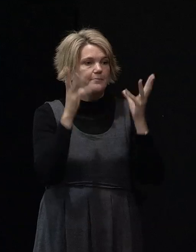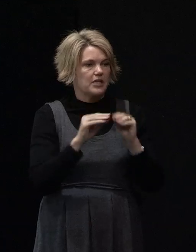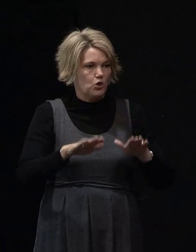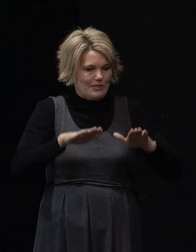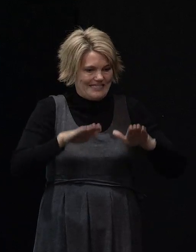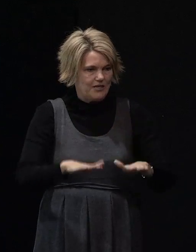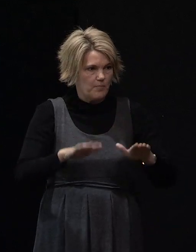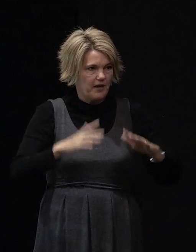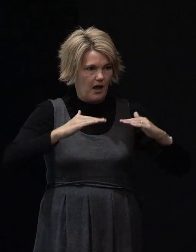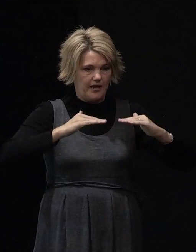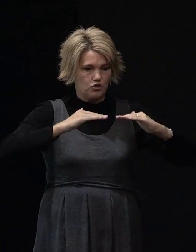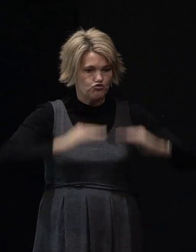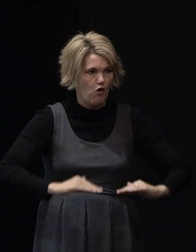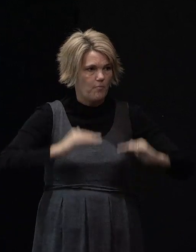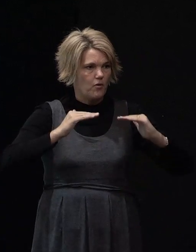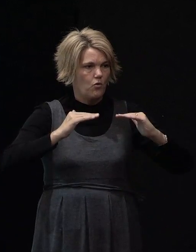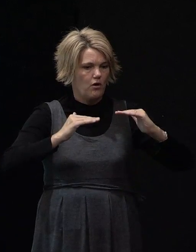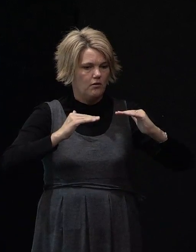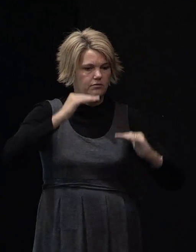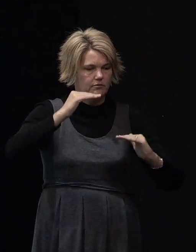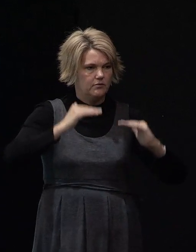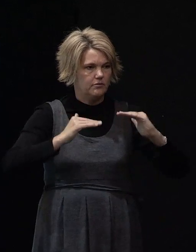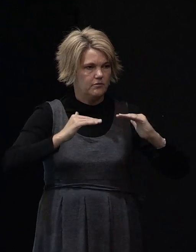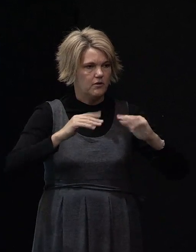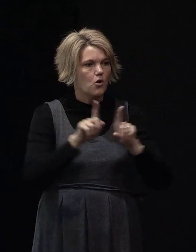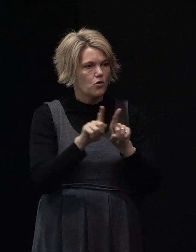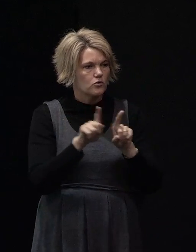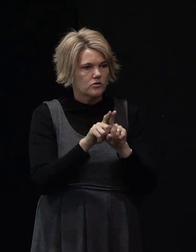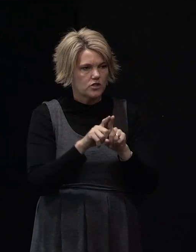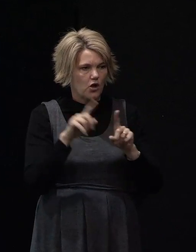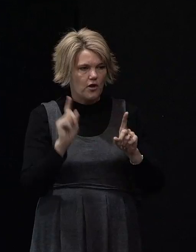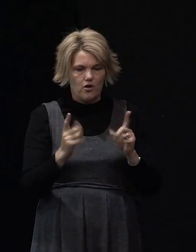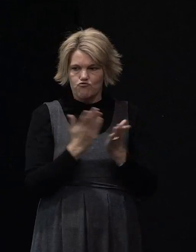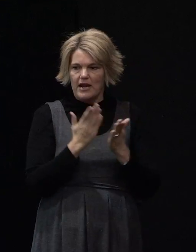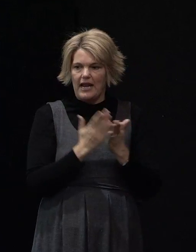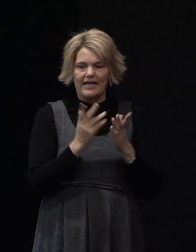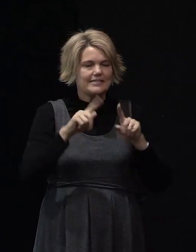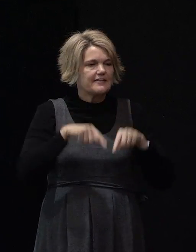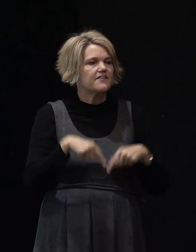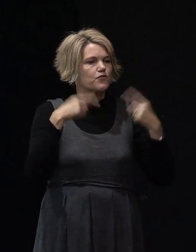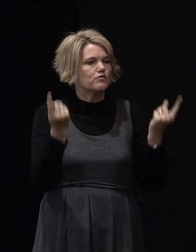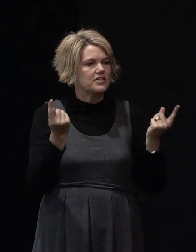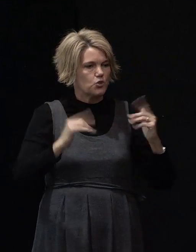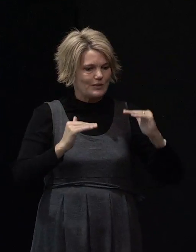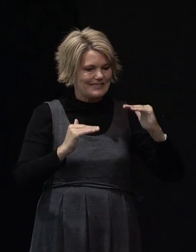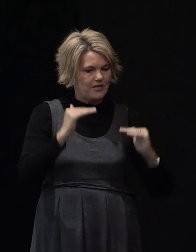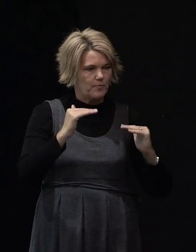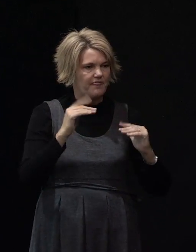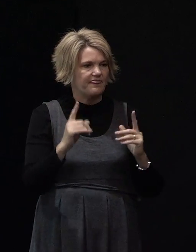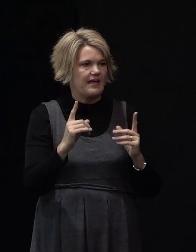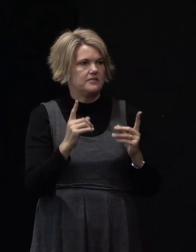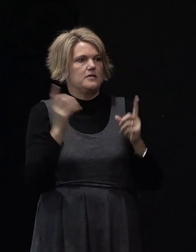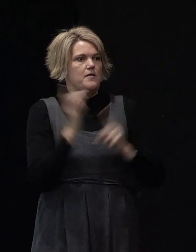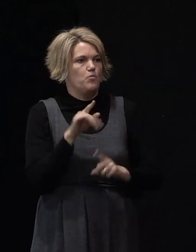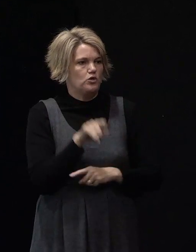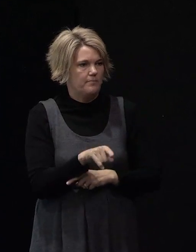surface has gone down. As far as a building is concerned, it's the differential settlement that matters more because a building